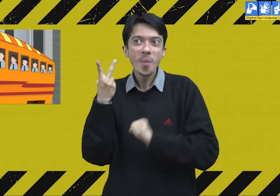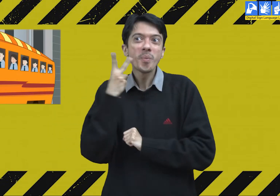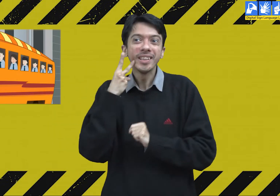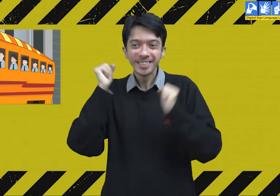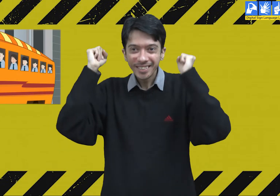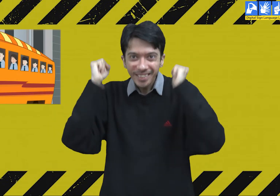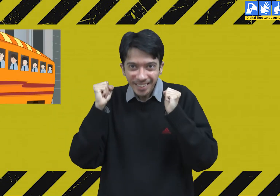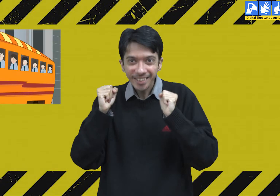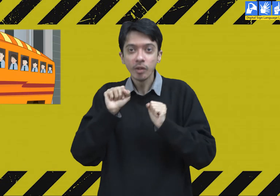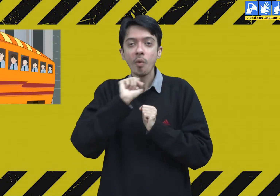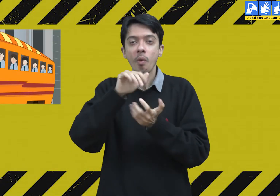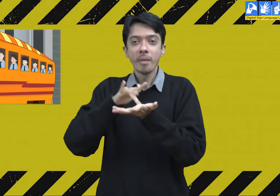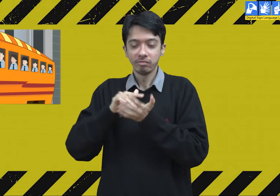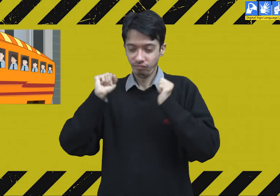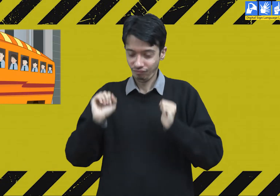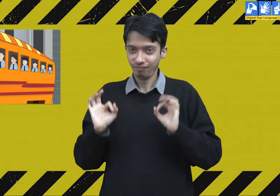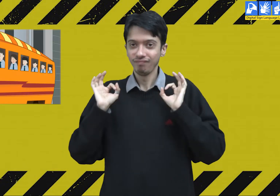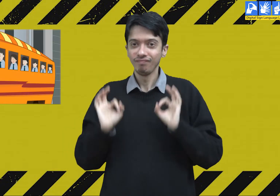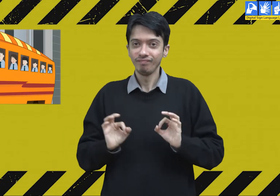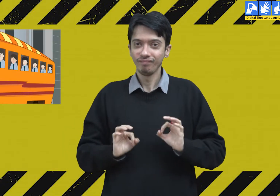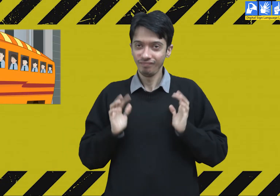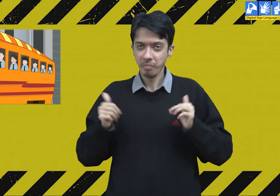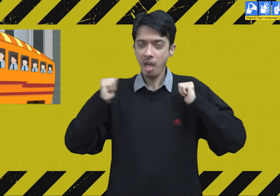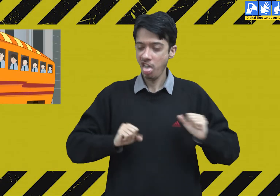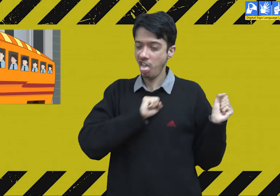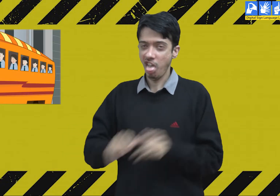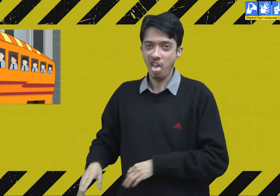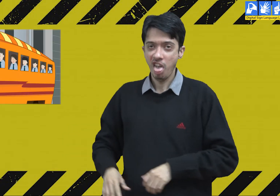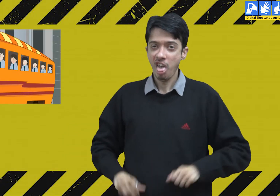After getting into a bus, sit in your seat.